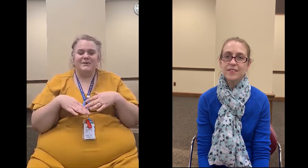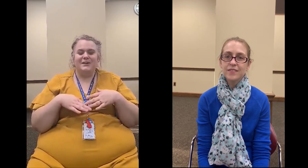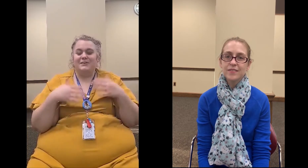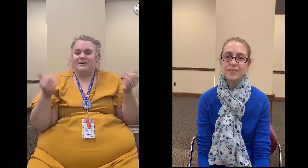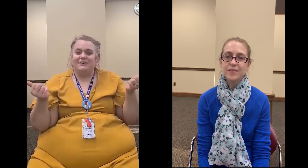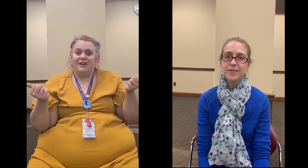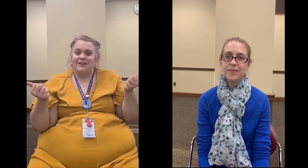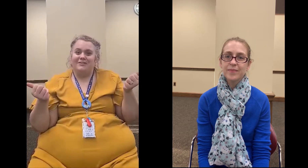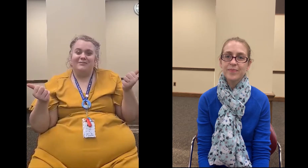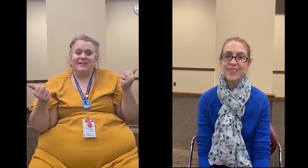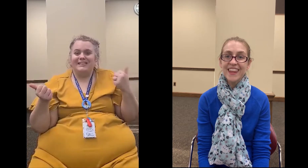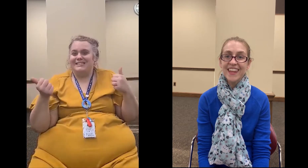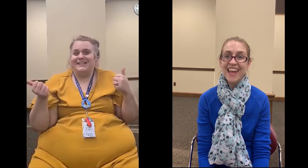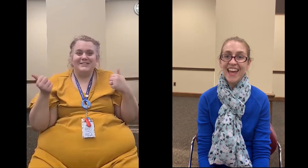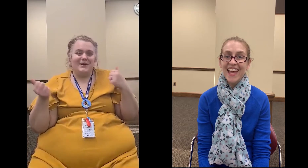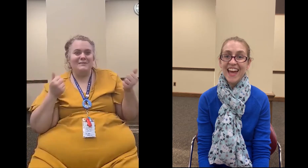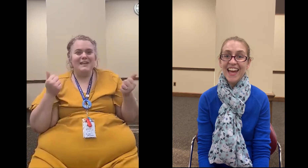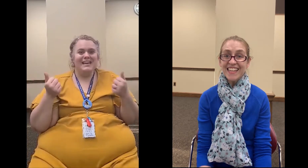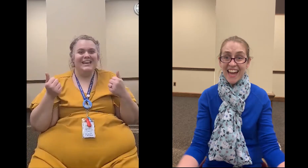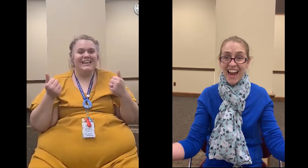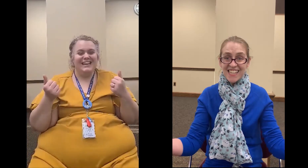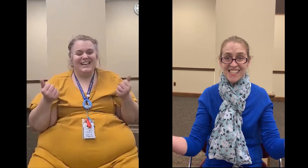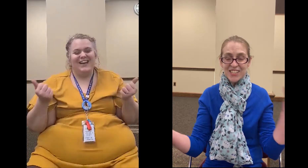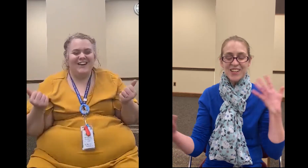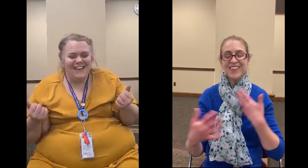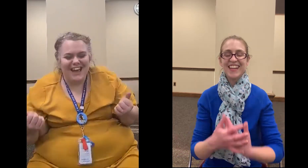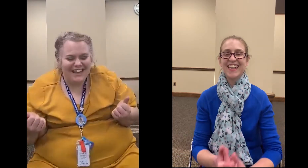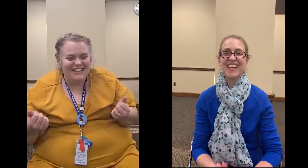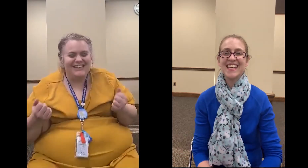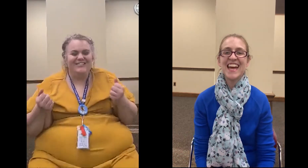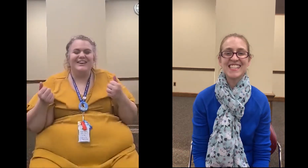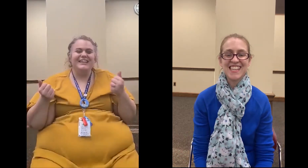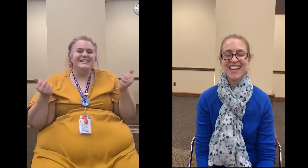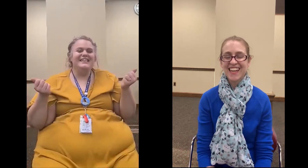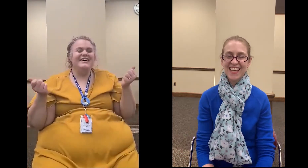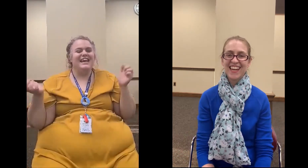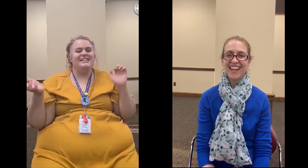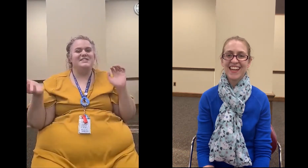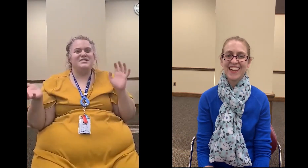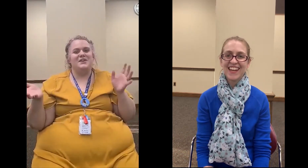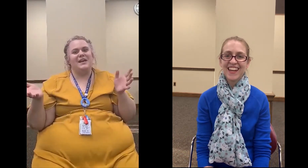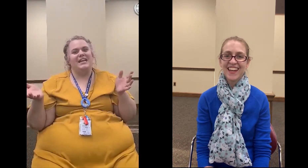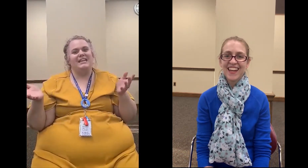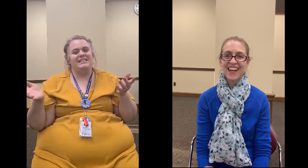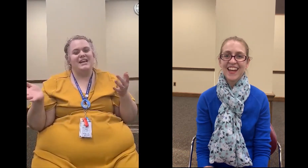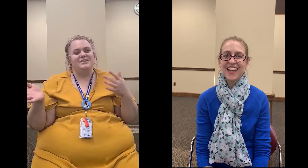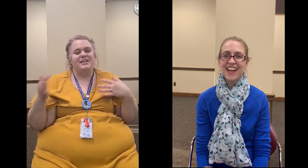are you willing to sing a song with me yes let's do it okay yeah we're gonna sing it's snowing and it sounds like